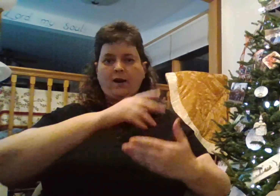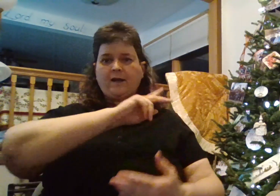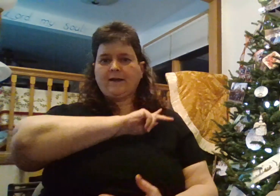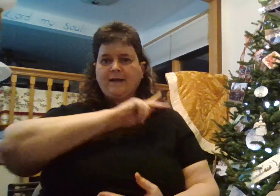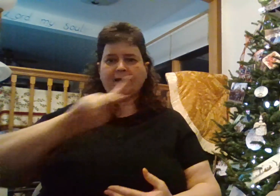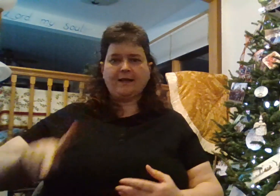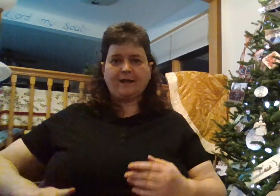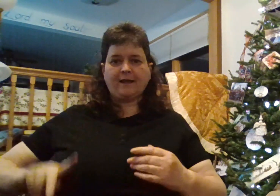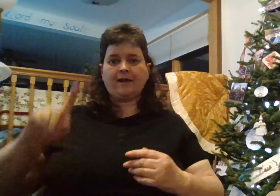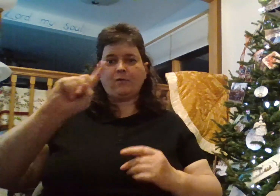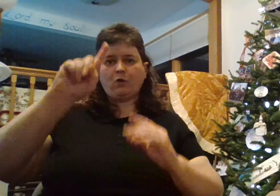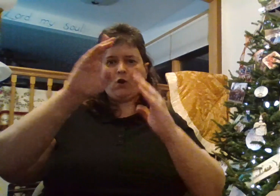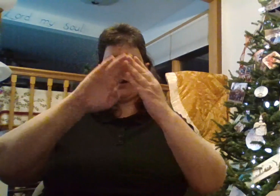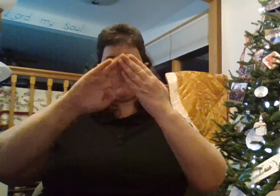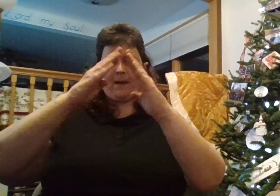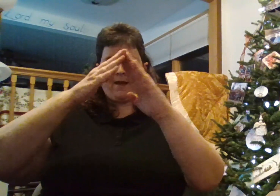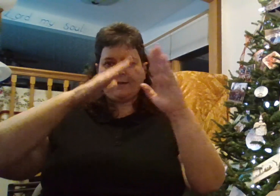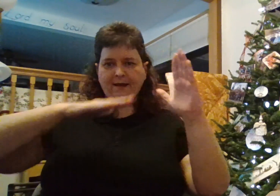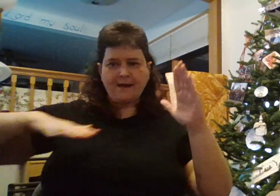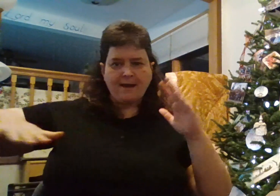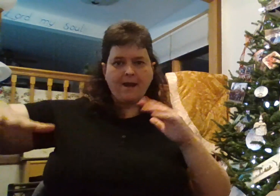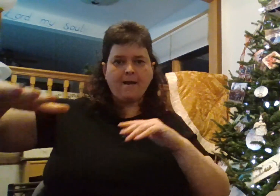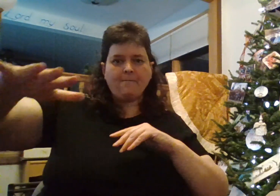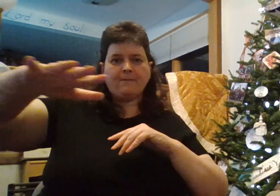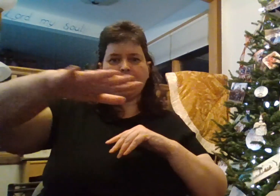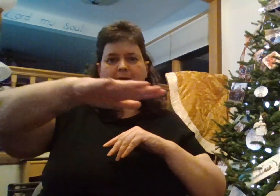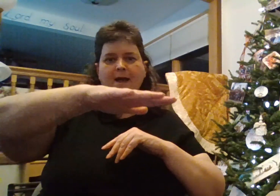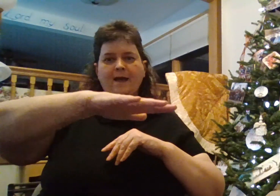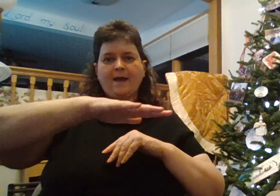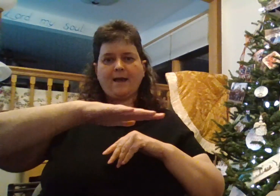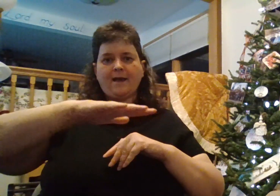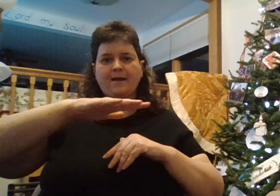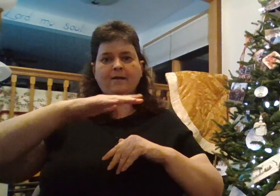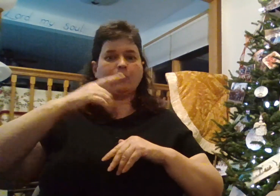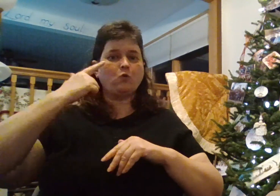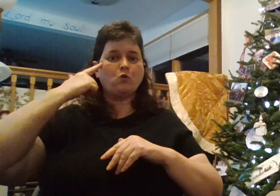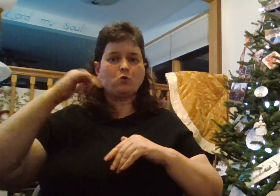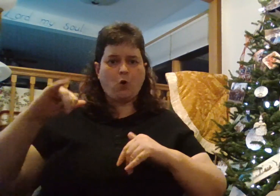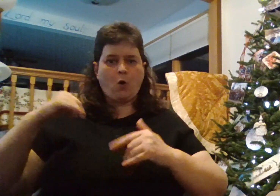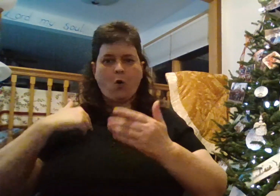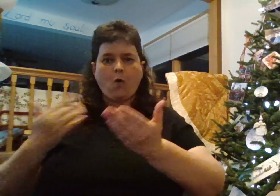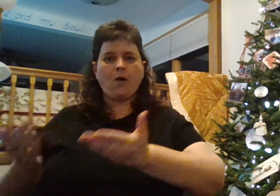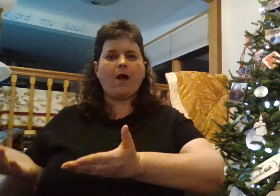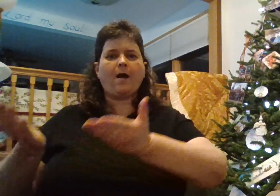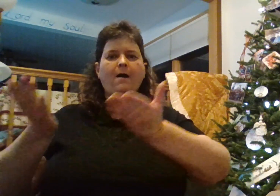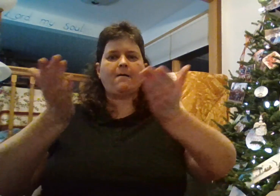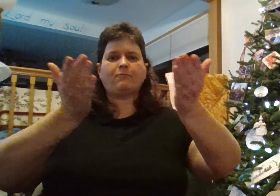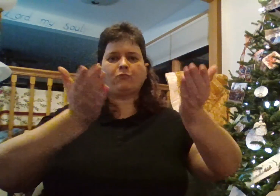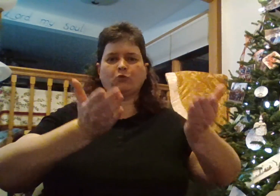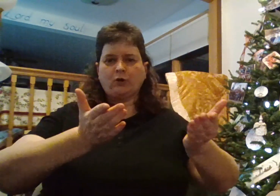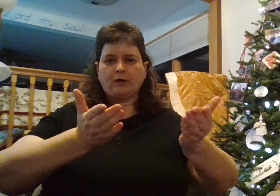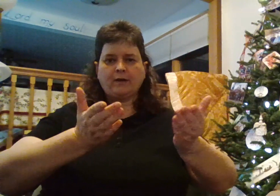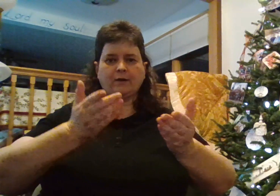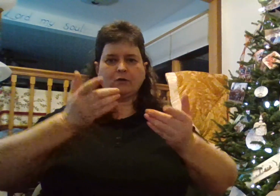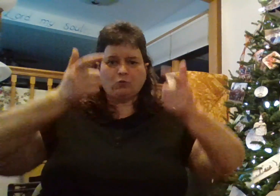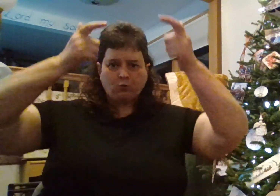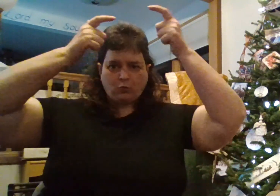a king on Bethlehem's grave, Gold I bring to